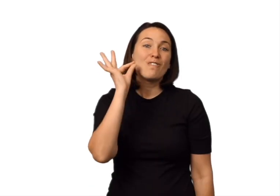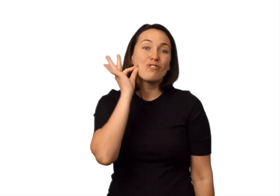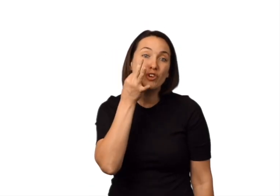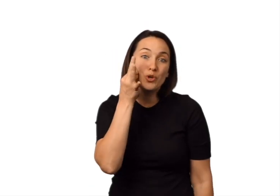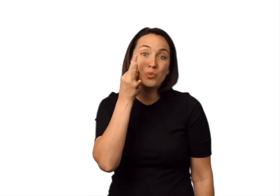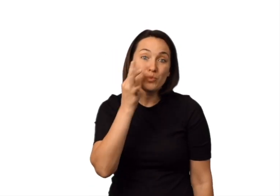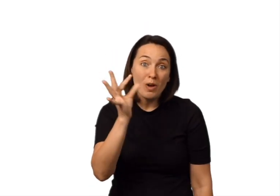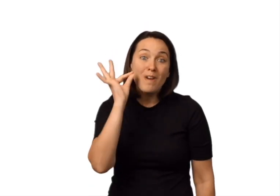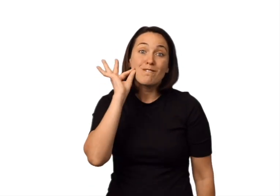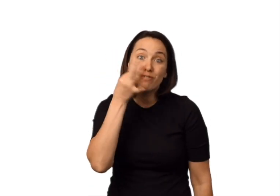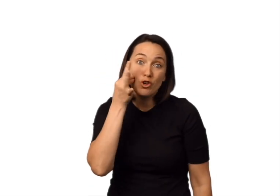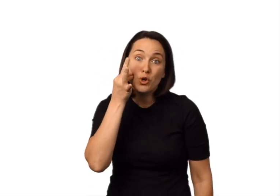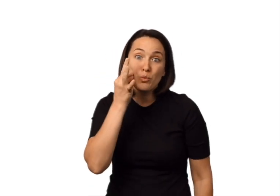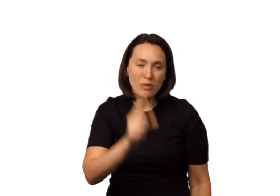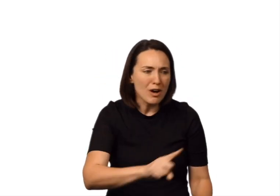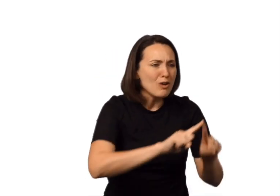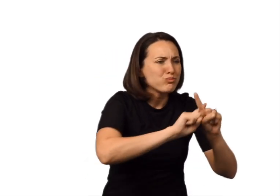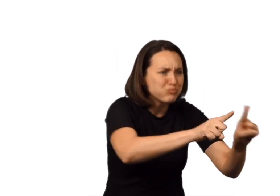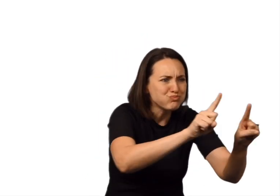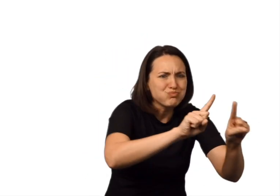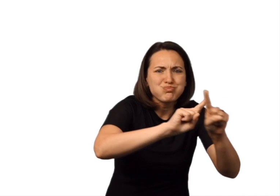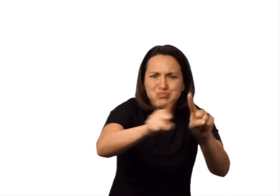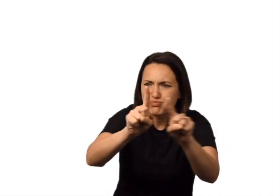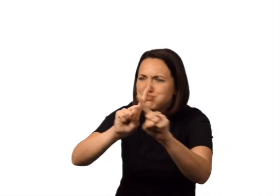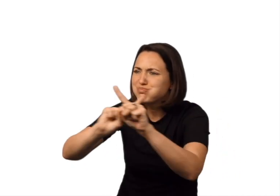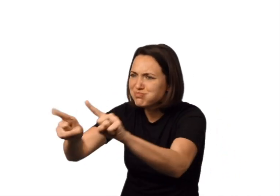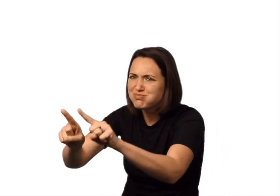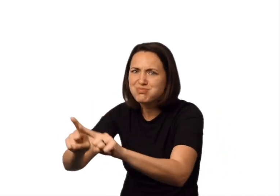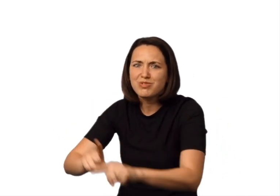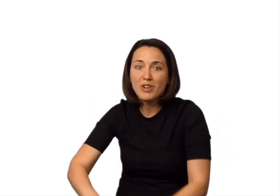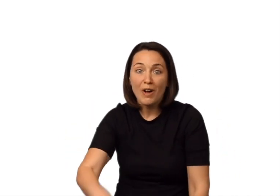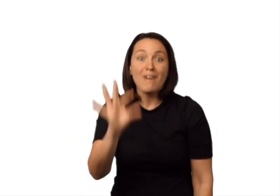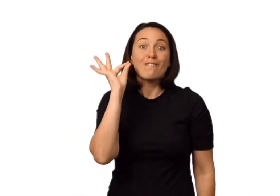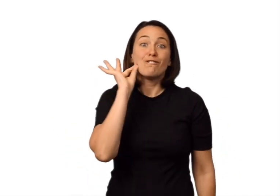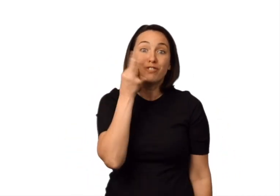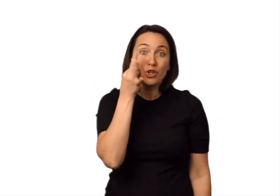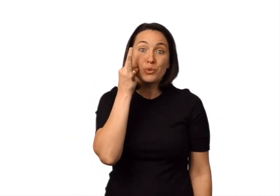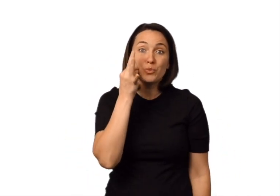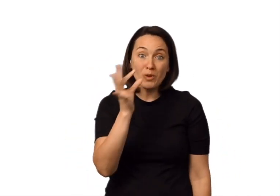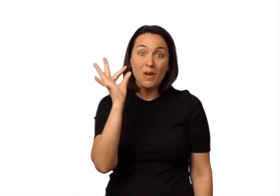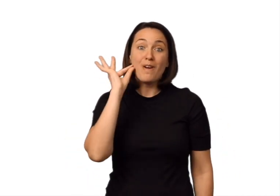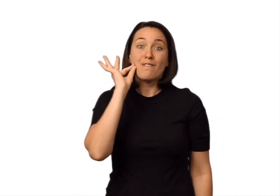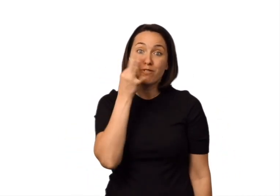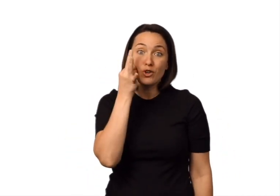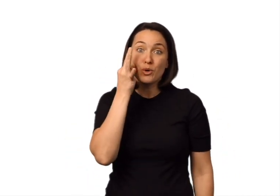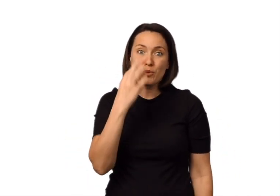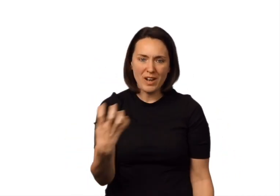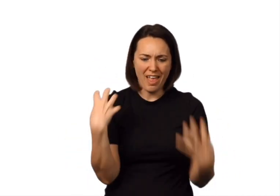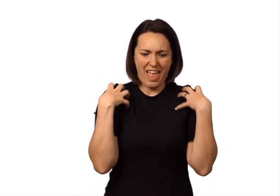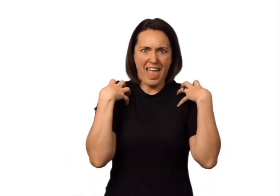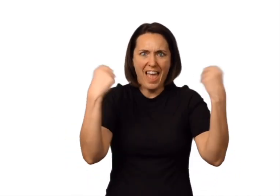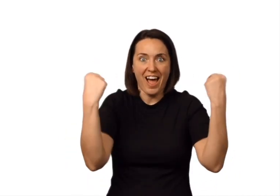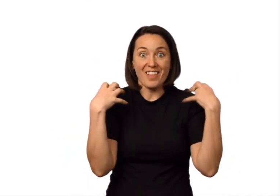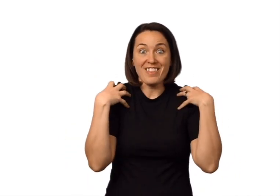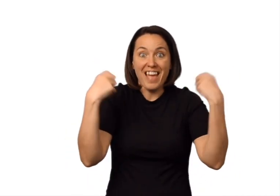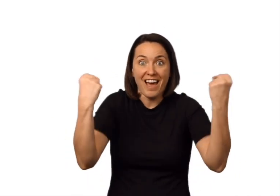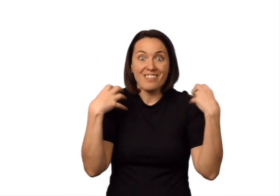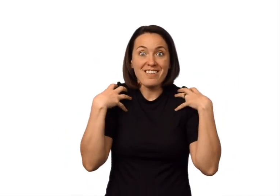Fruit, fruit. Different, different, different. Fruit, fruit. Healthy, healthy,